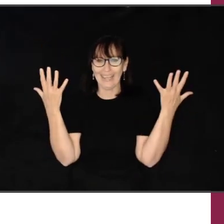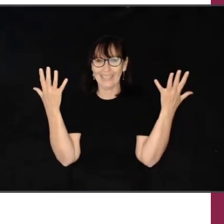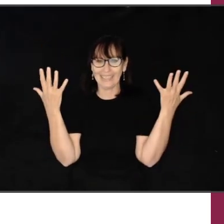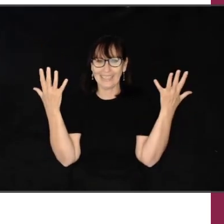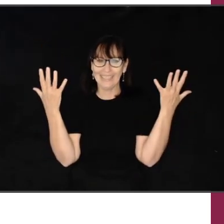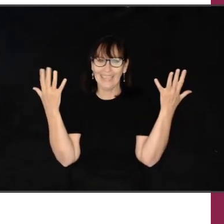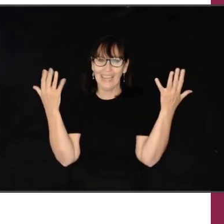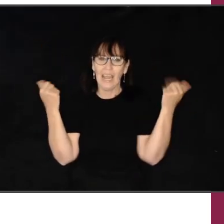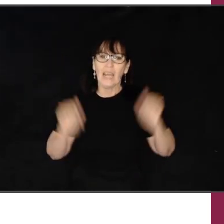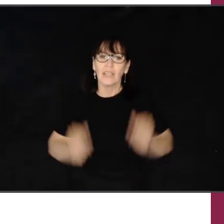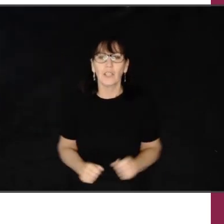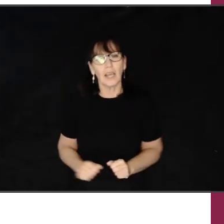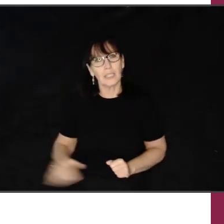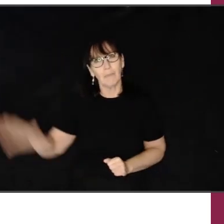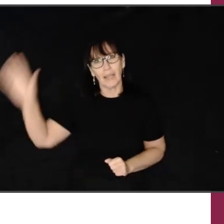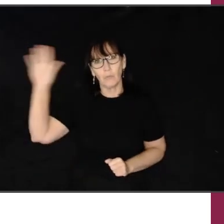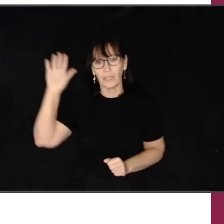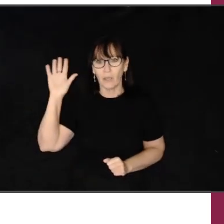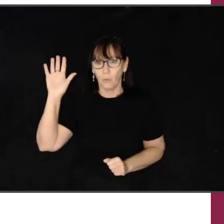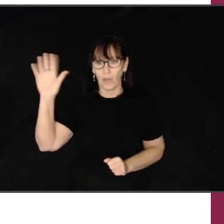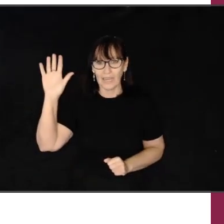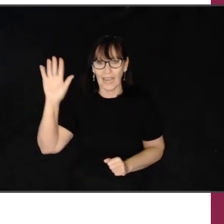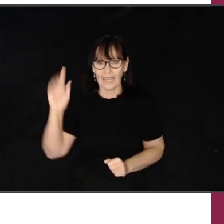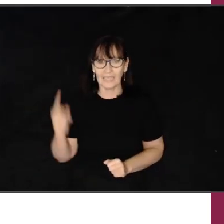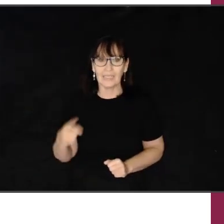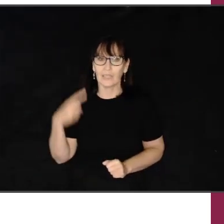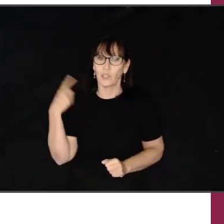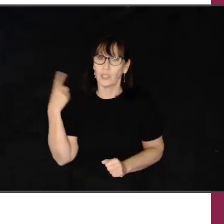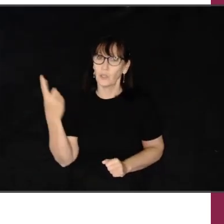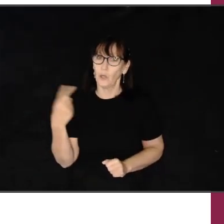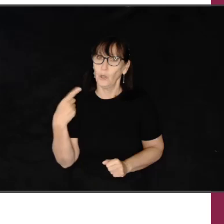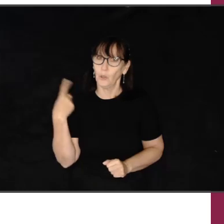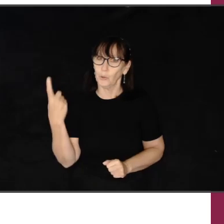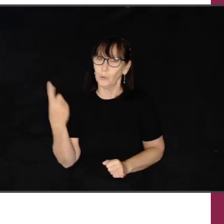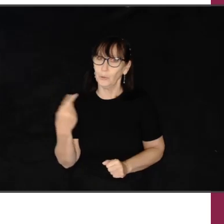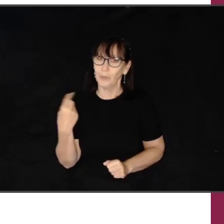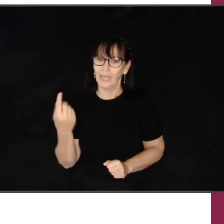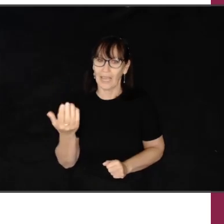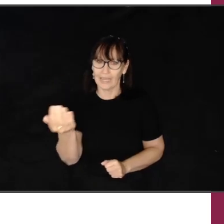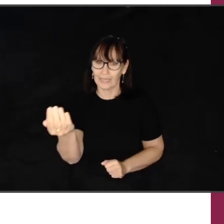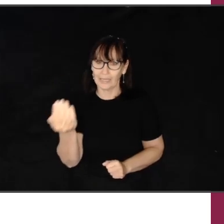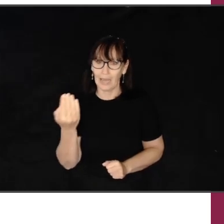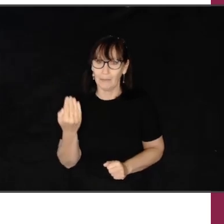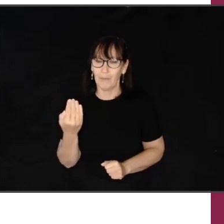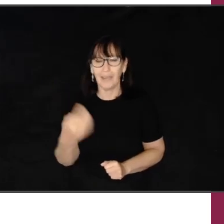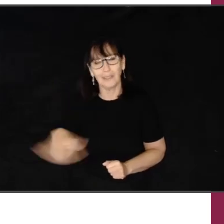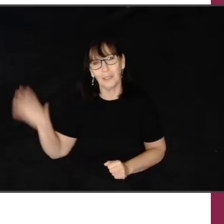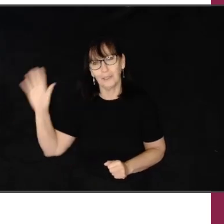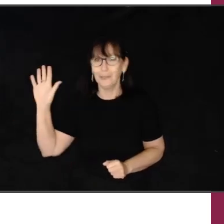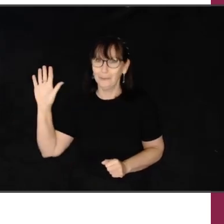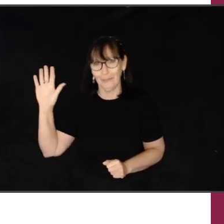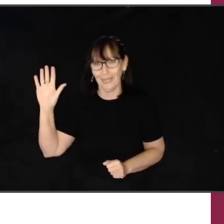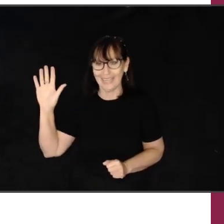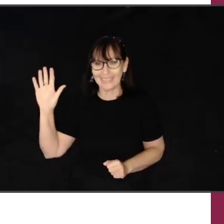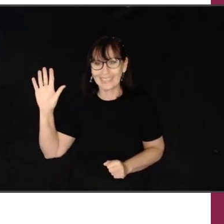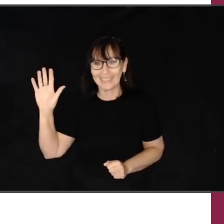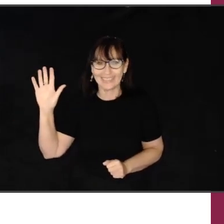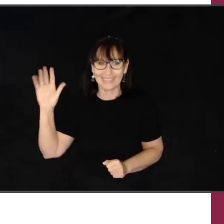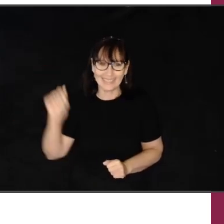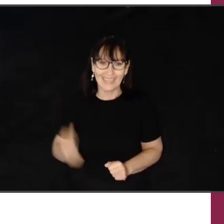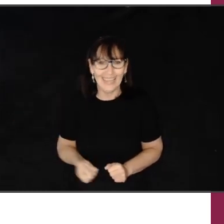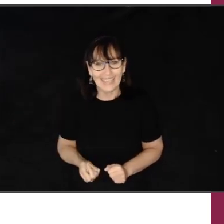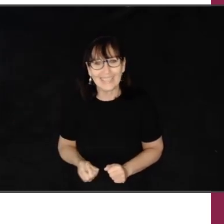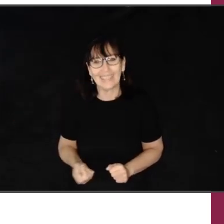two-handed. Signs made with one hand such as who and come are called one-handed